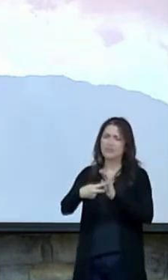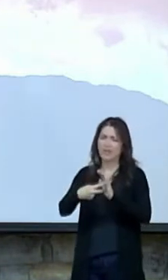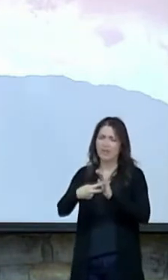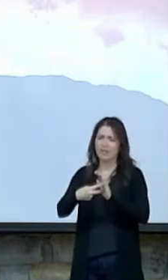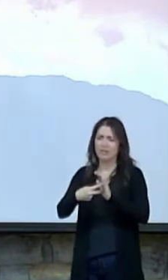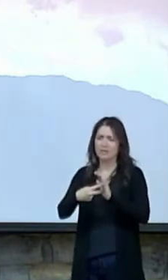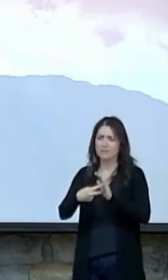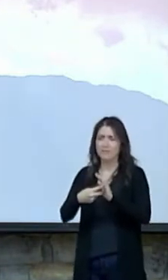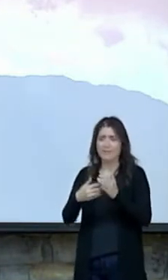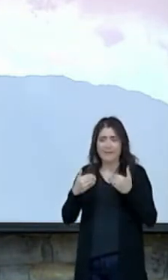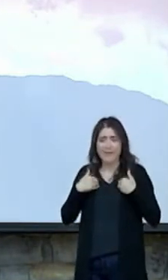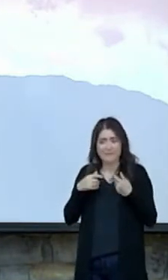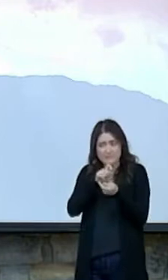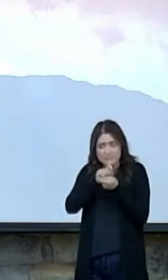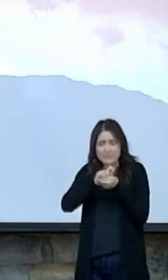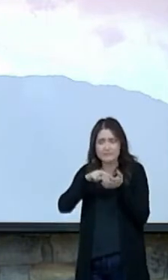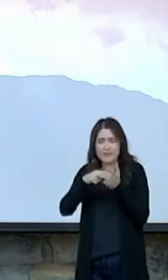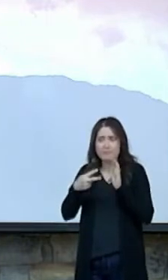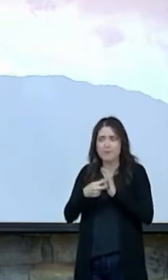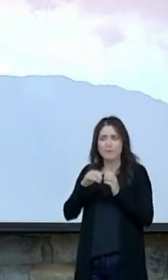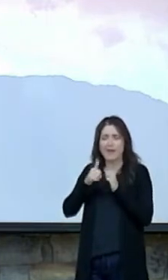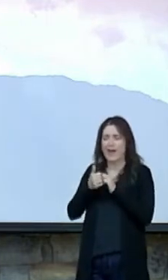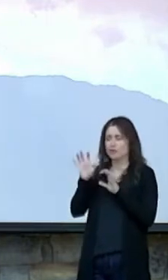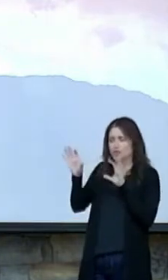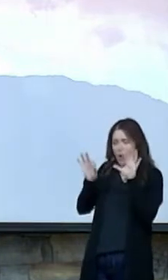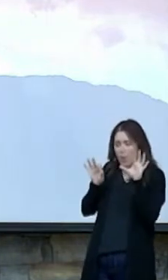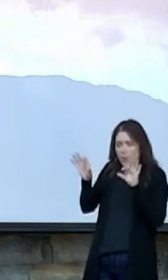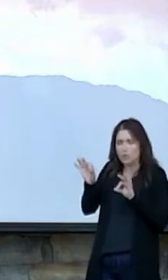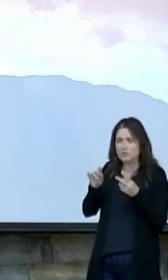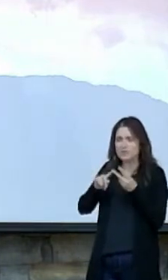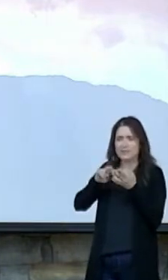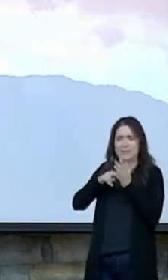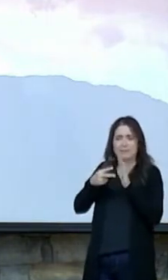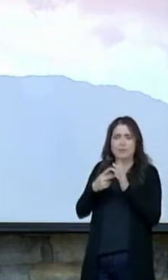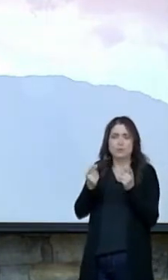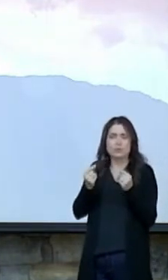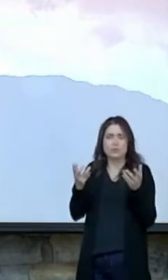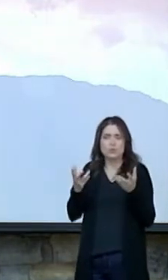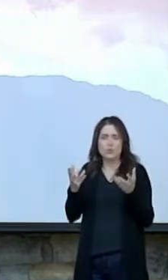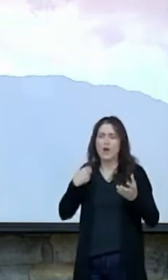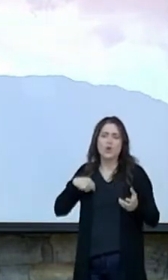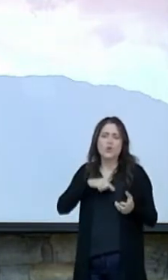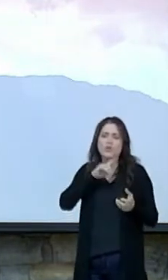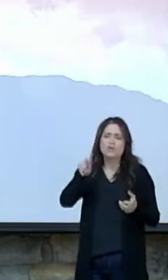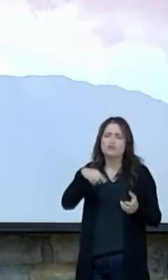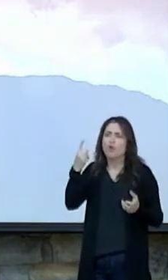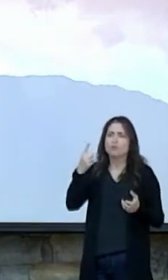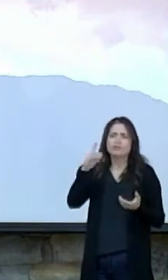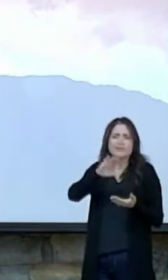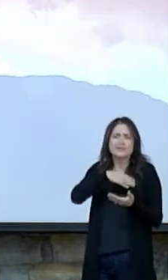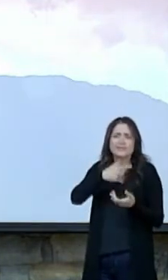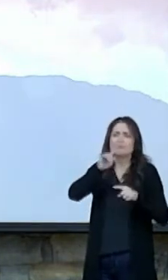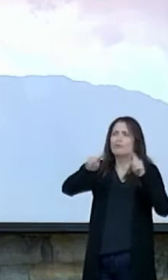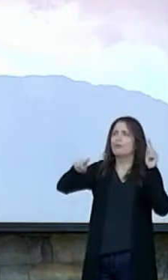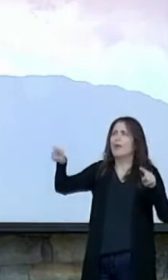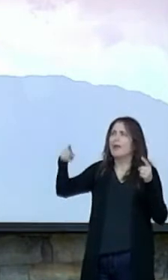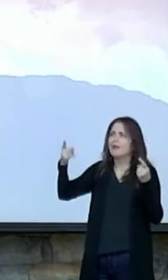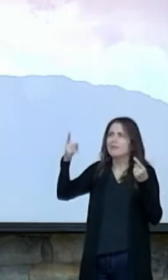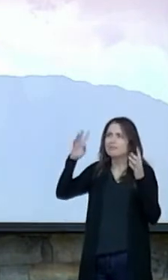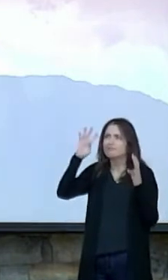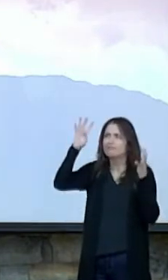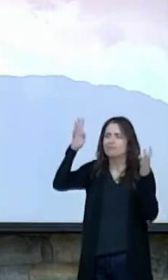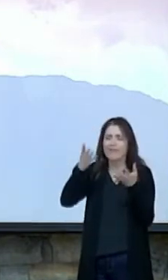purposeful in how they are chosen and in what they are meant to do. We don't just sing random things. We sing